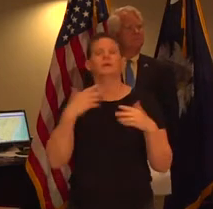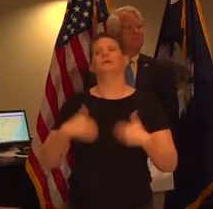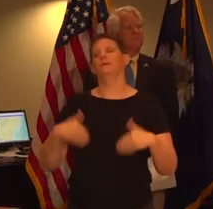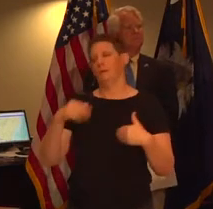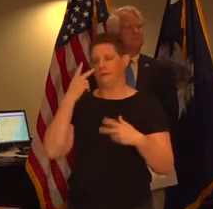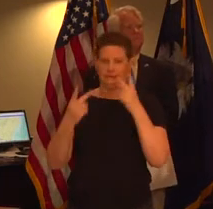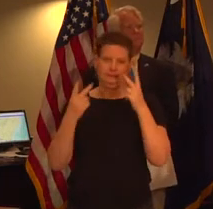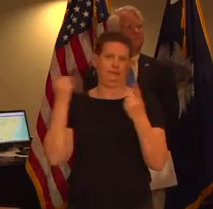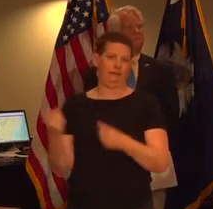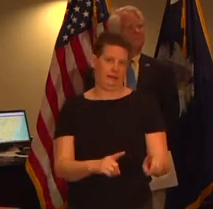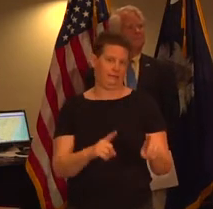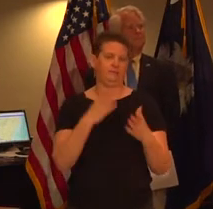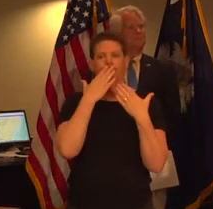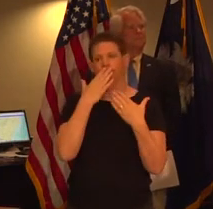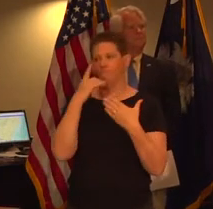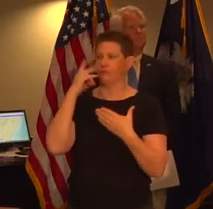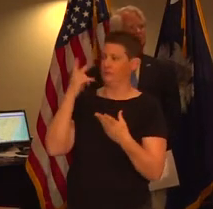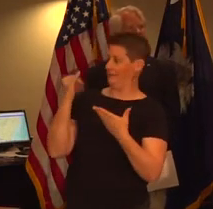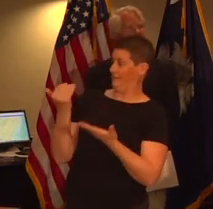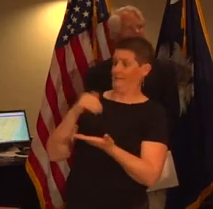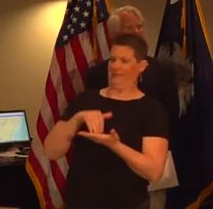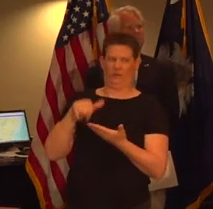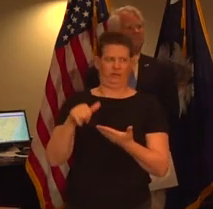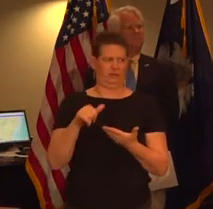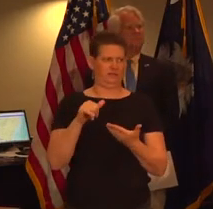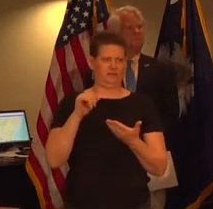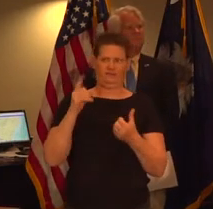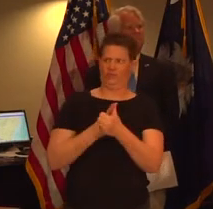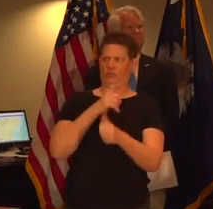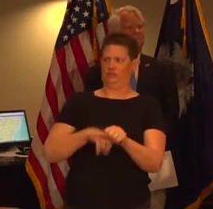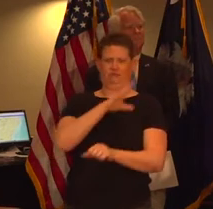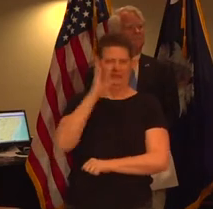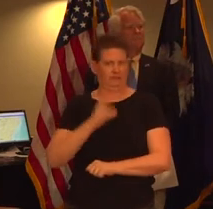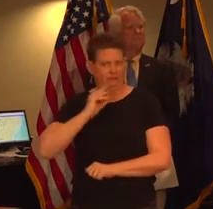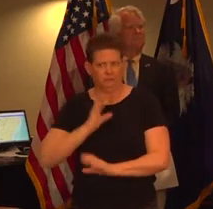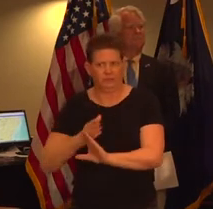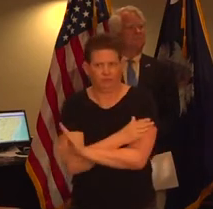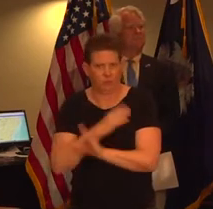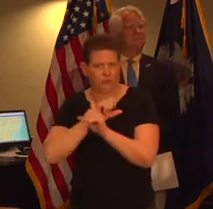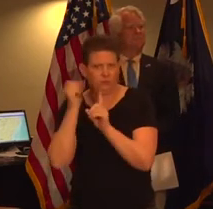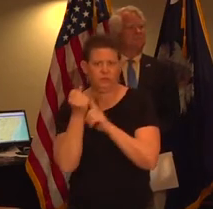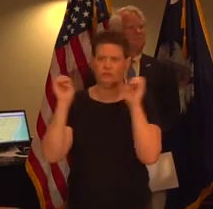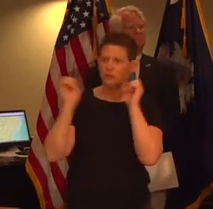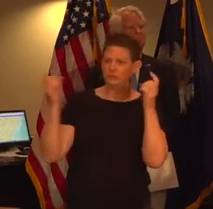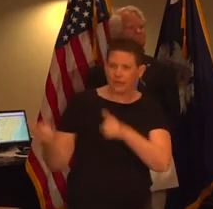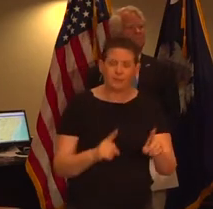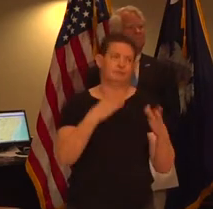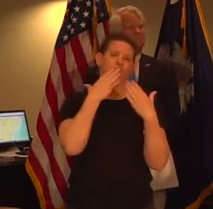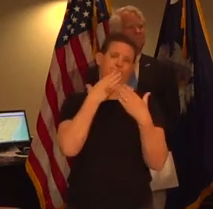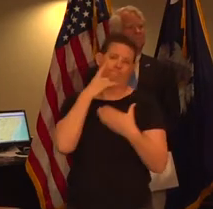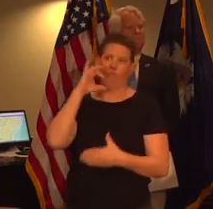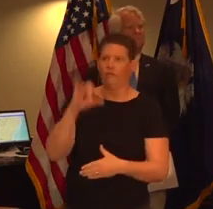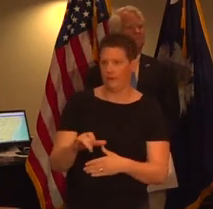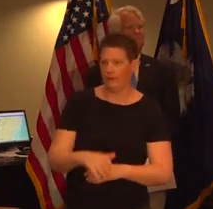happening again with with this unprecedented situation an unprecedented emergency i have